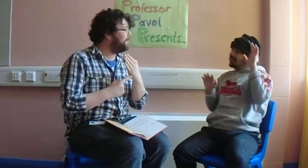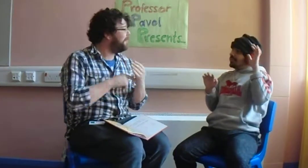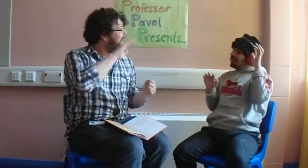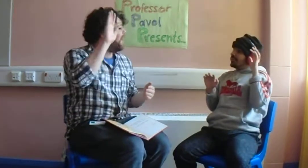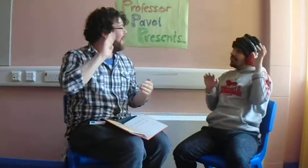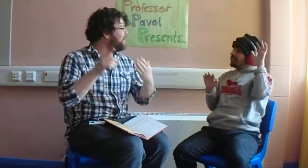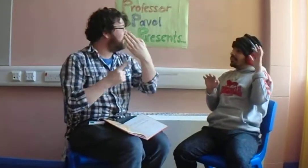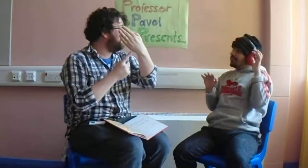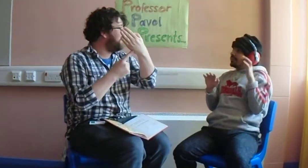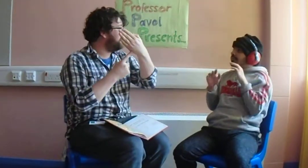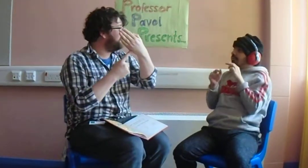Hello Tom!